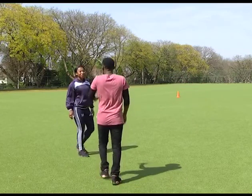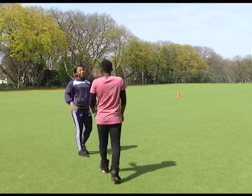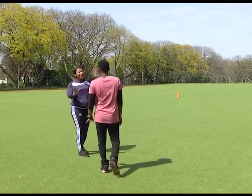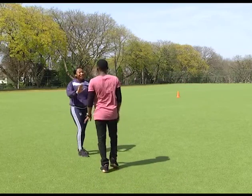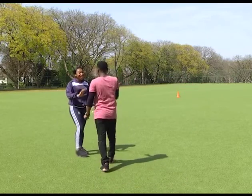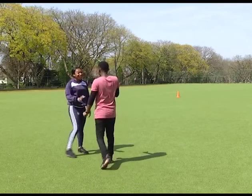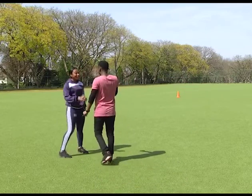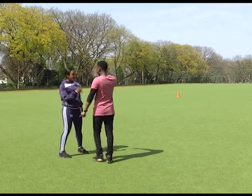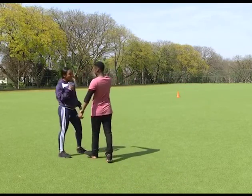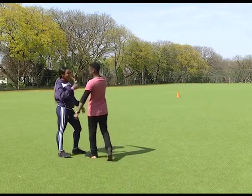Hi! Hey!